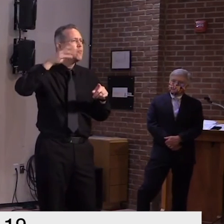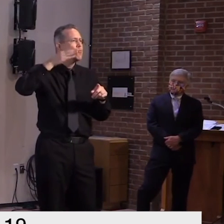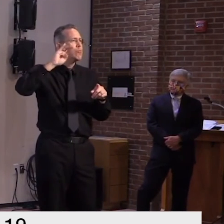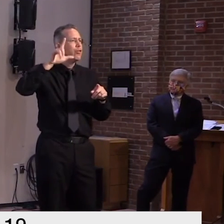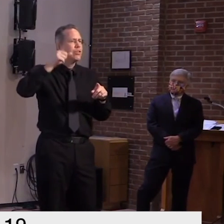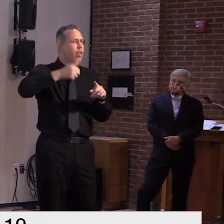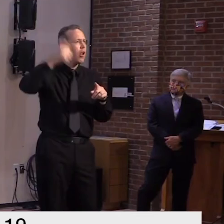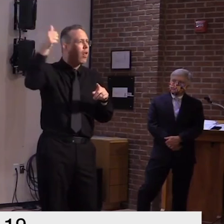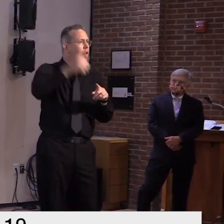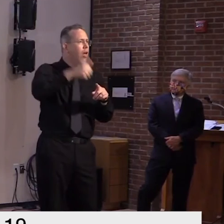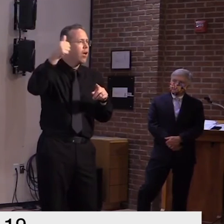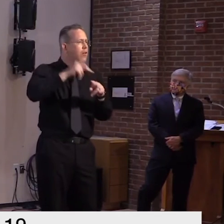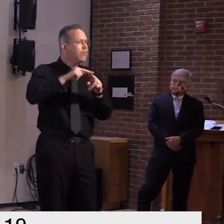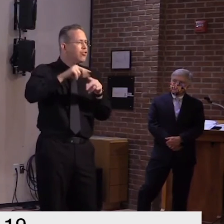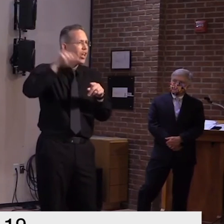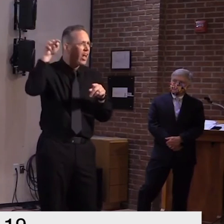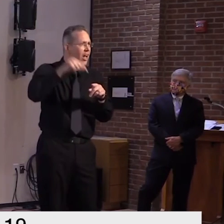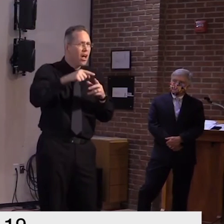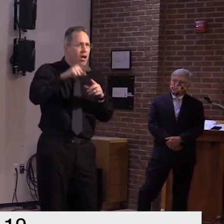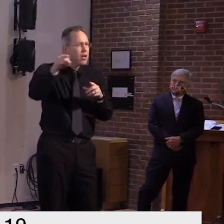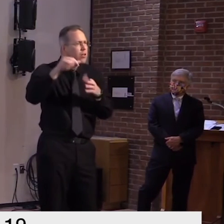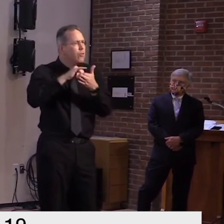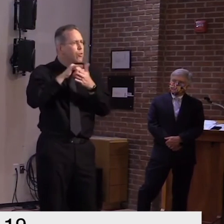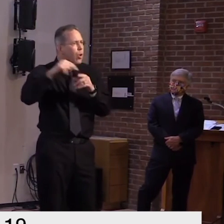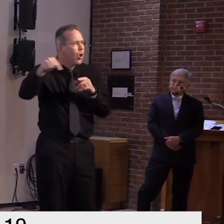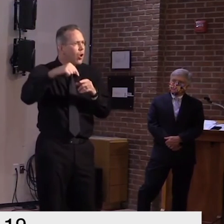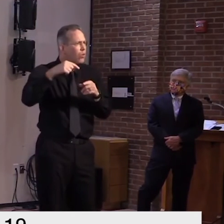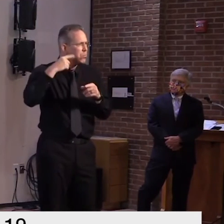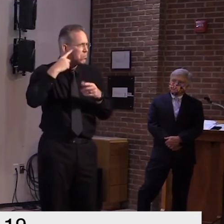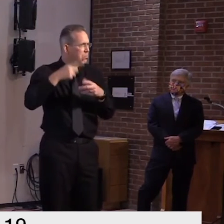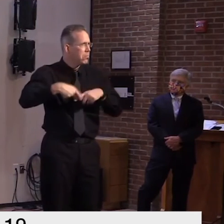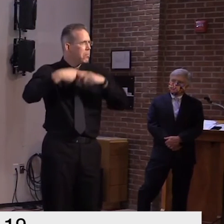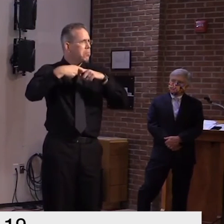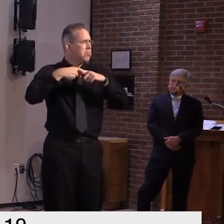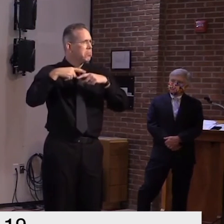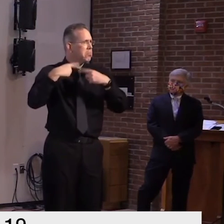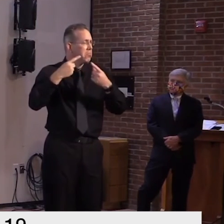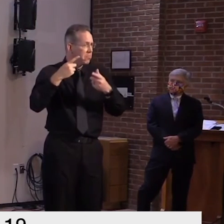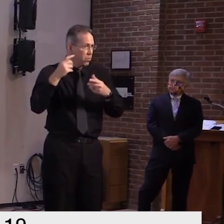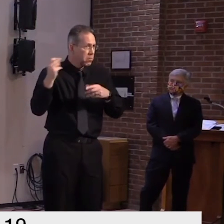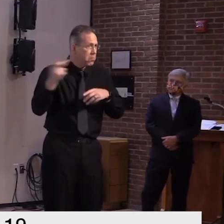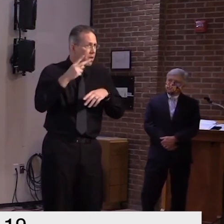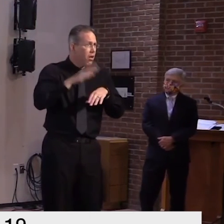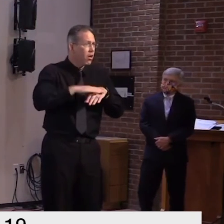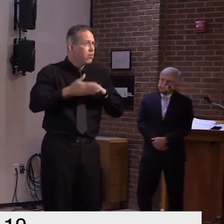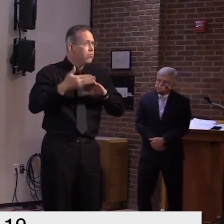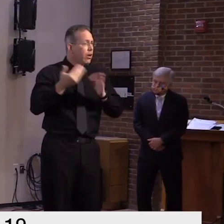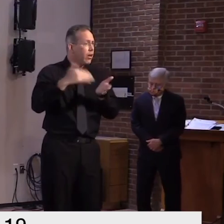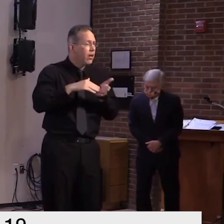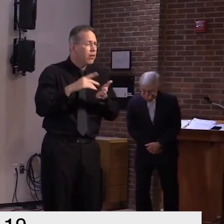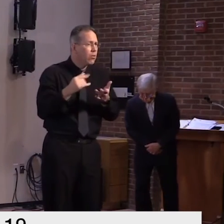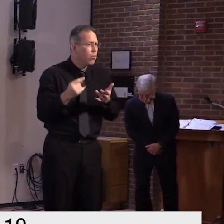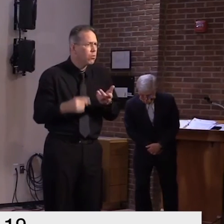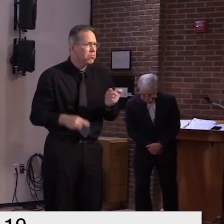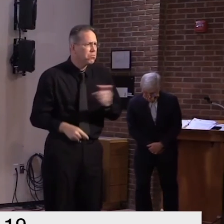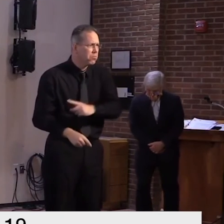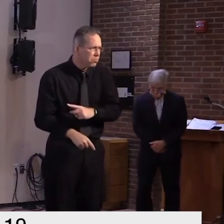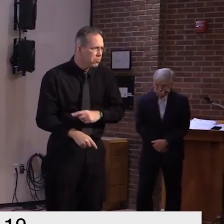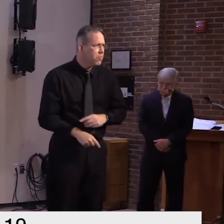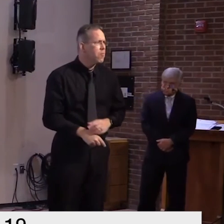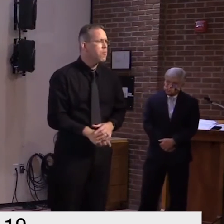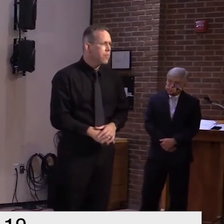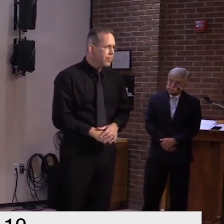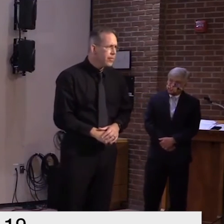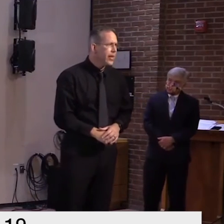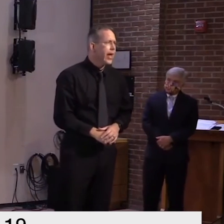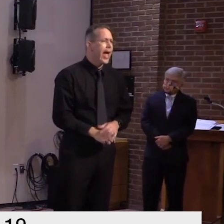around that you know i have not personally had any discussions about amtrak although i've thought about that and i was going to reach out